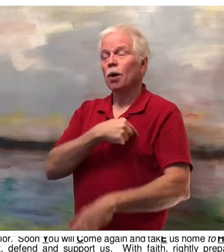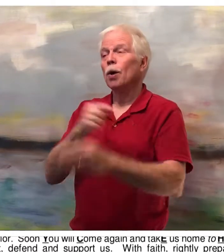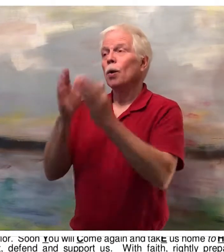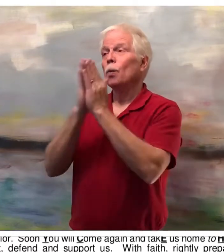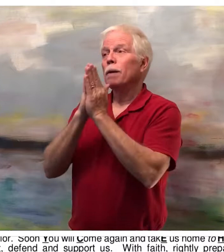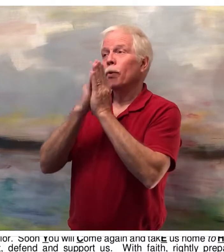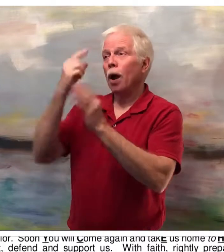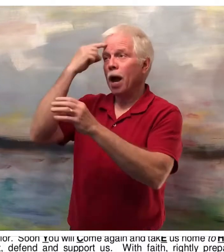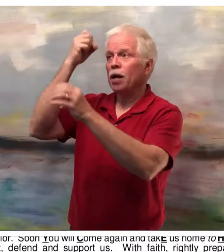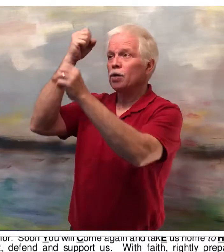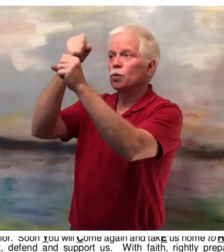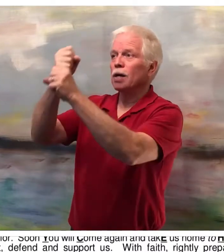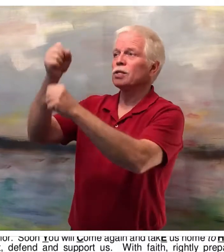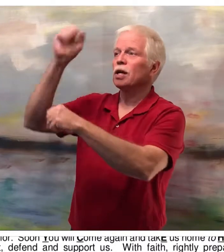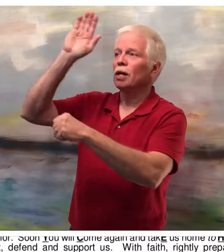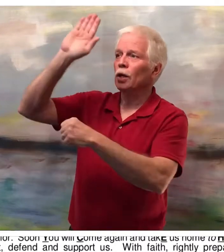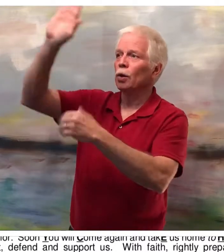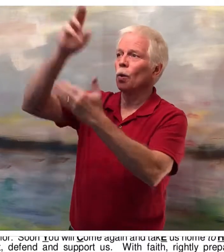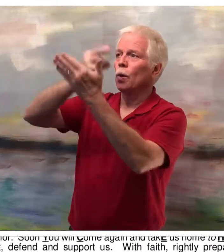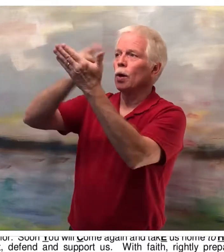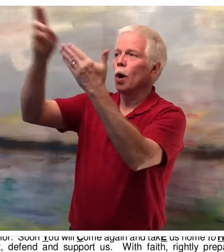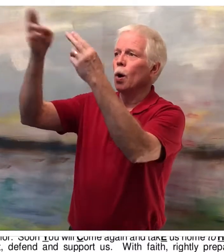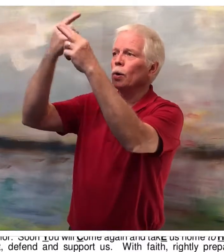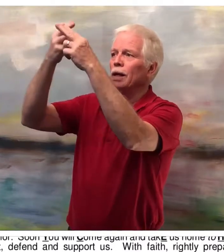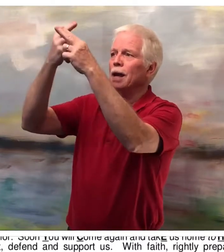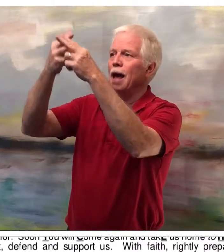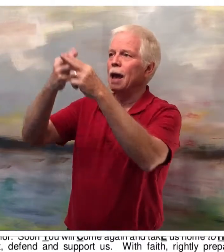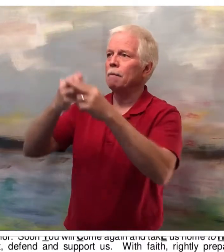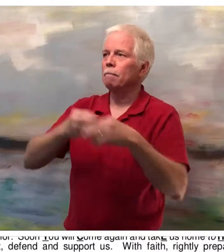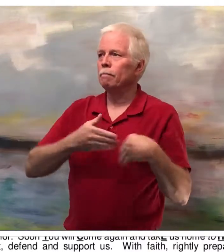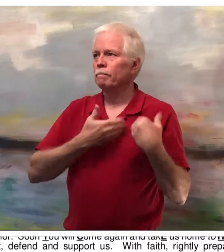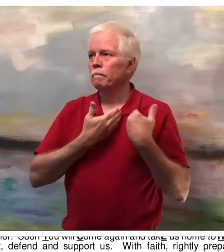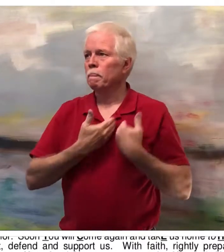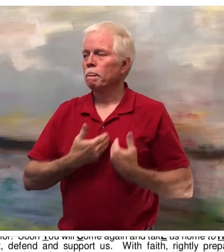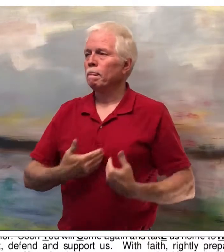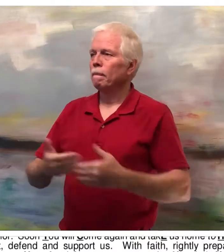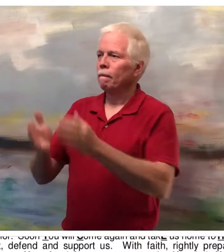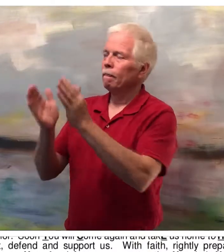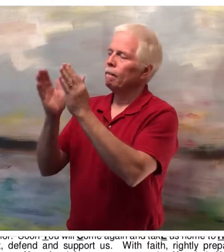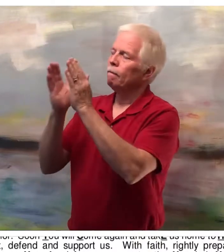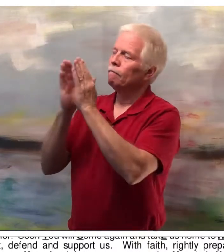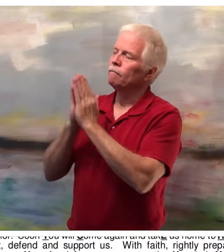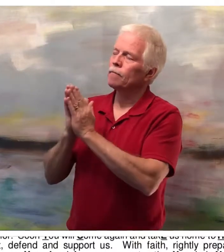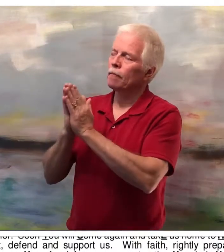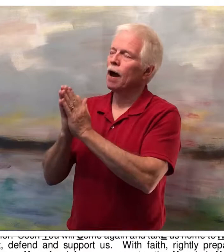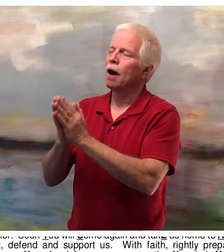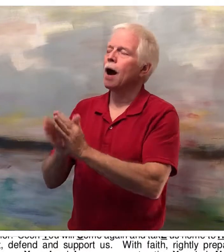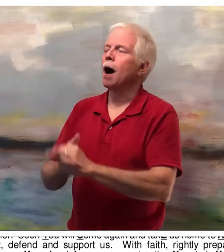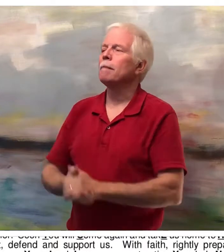We pray trusting your holy name. Amen.